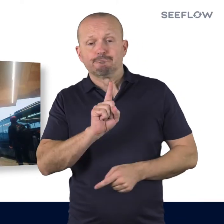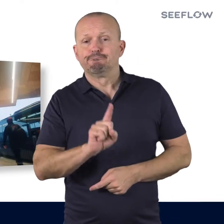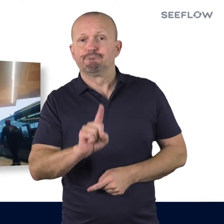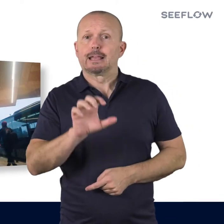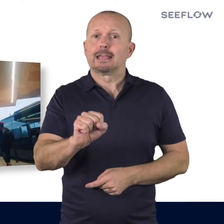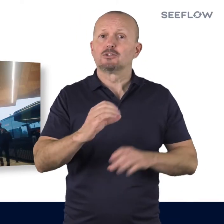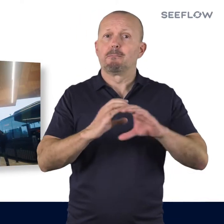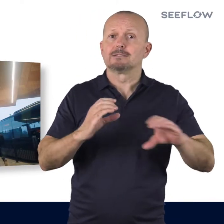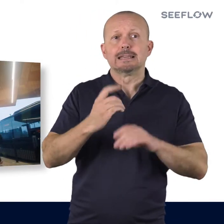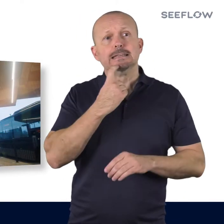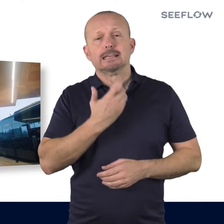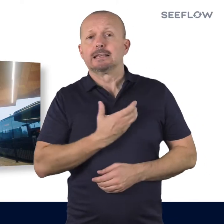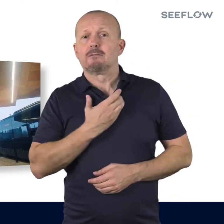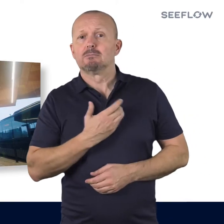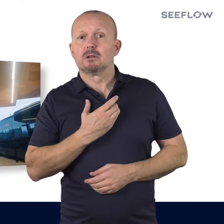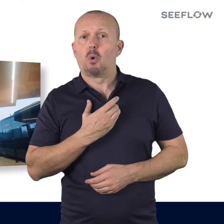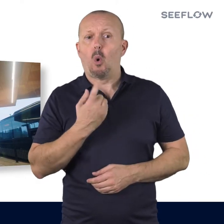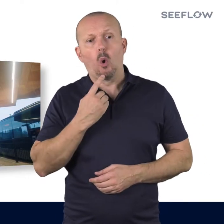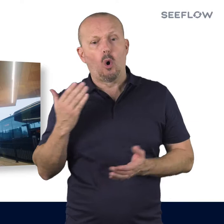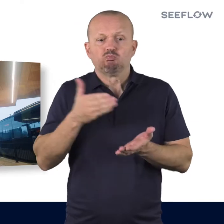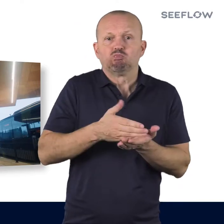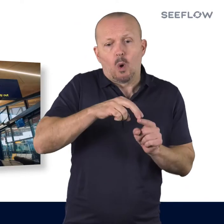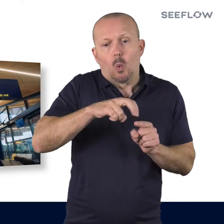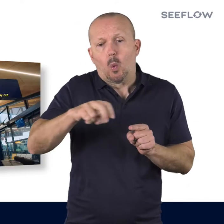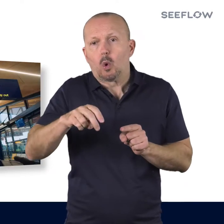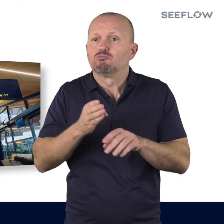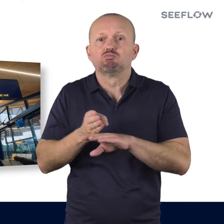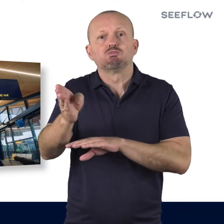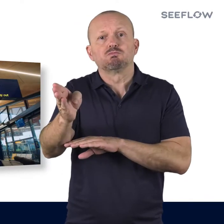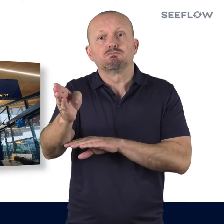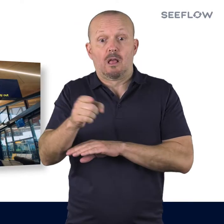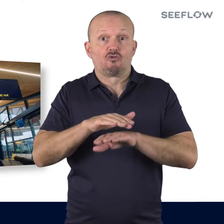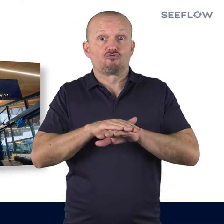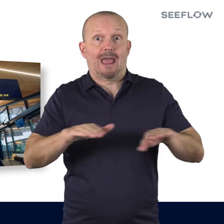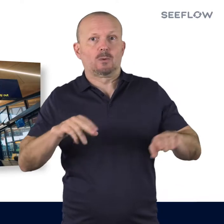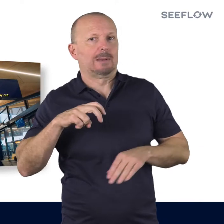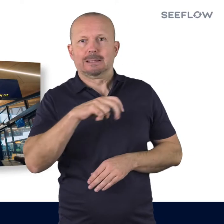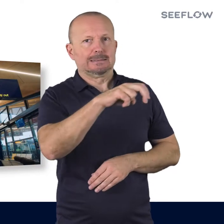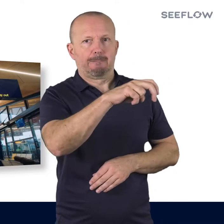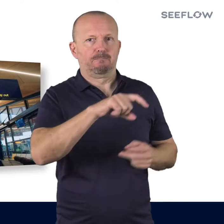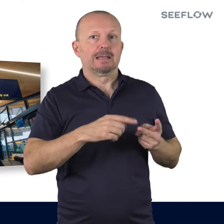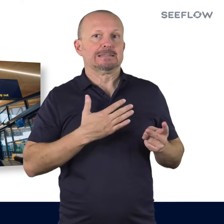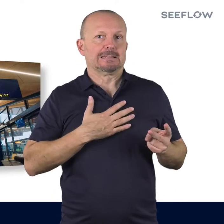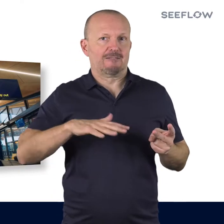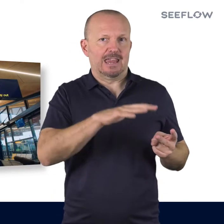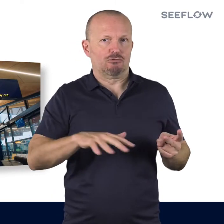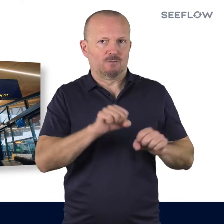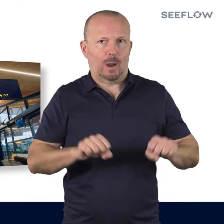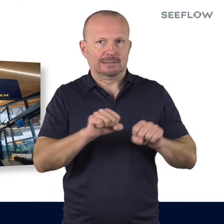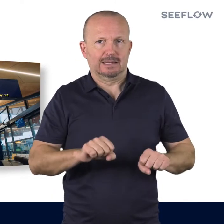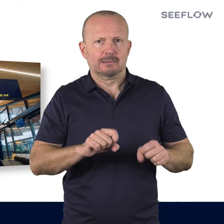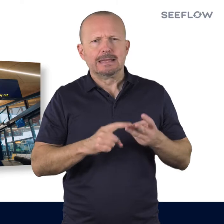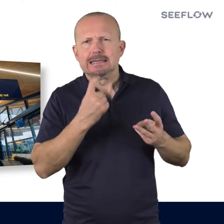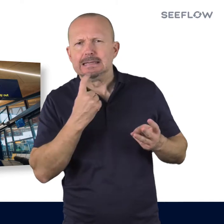comfort with short walks between stops. These facilities would provide step-free access, safe waiting areas, excellent